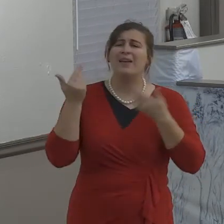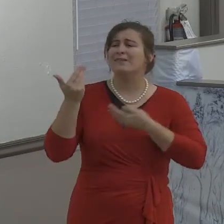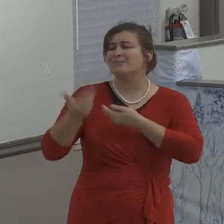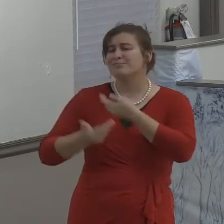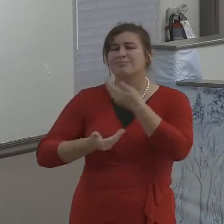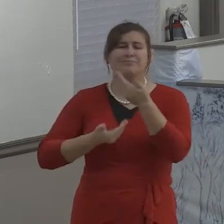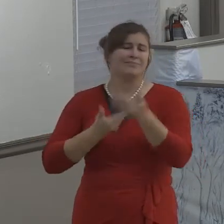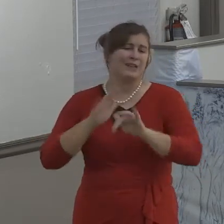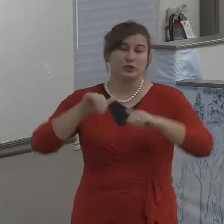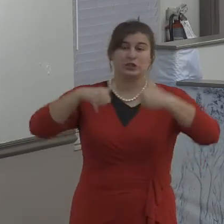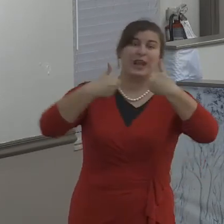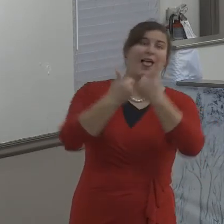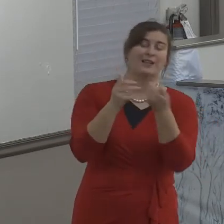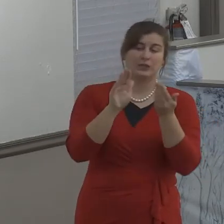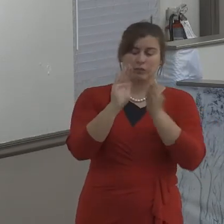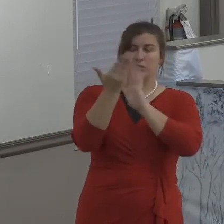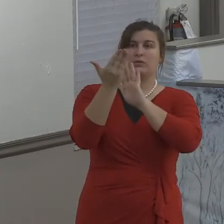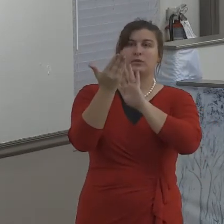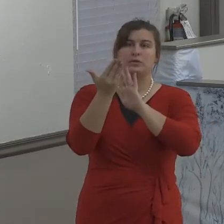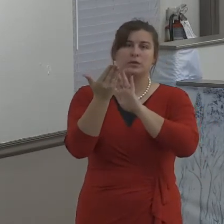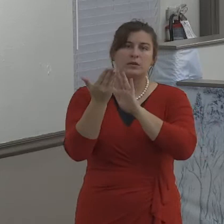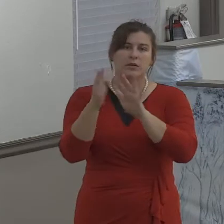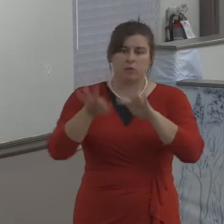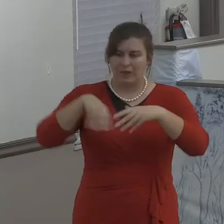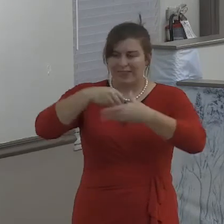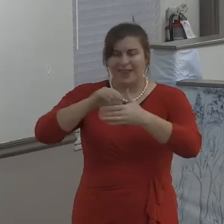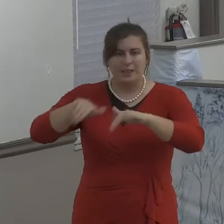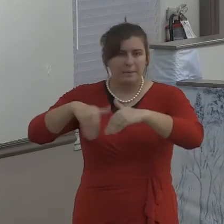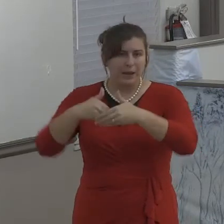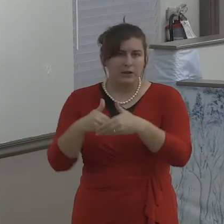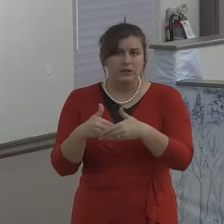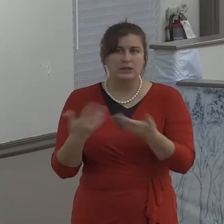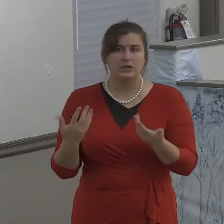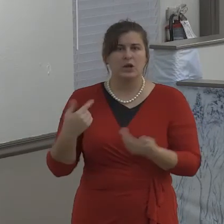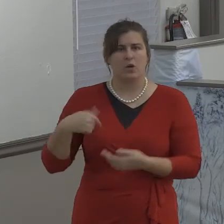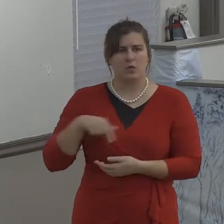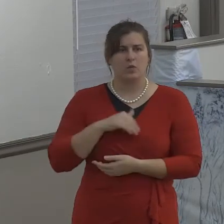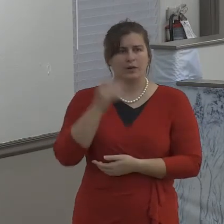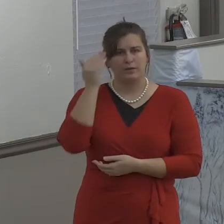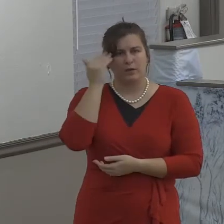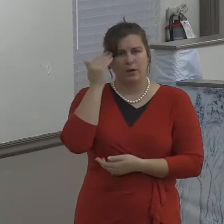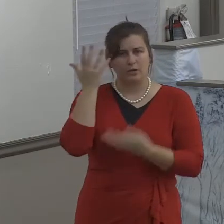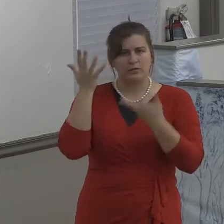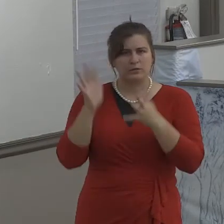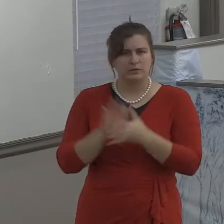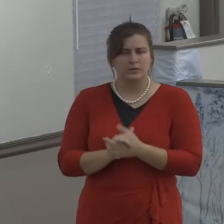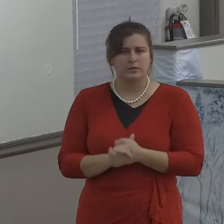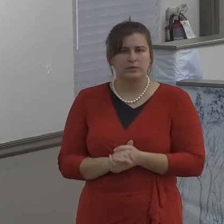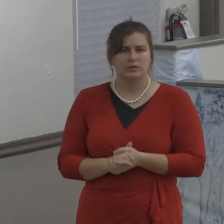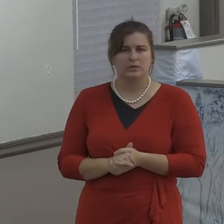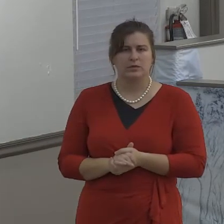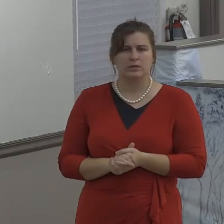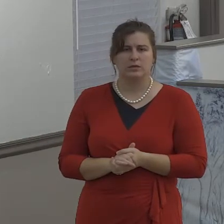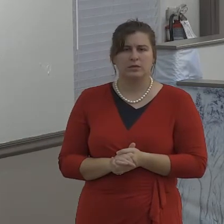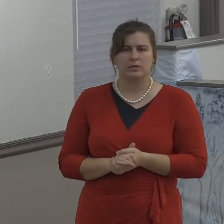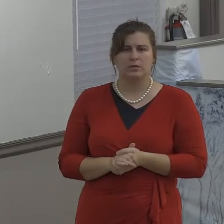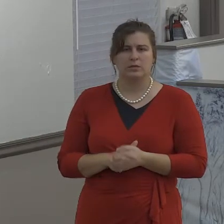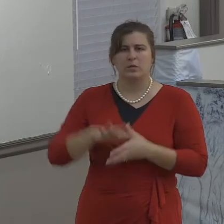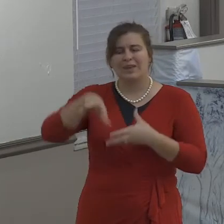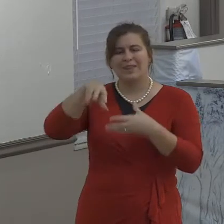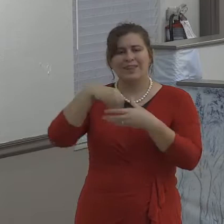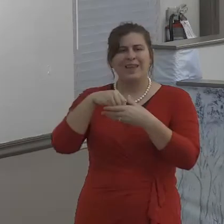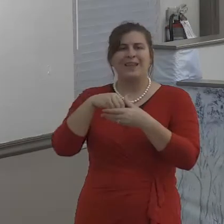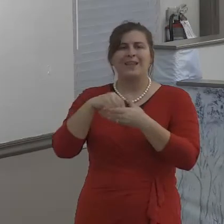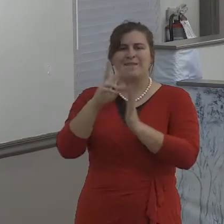People sometimes have irritating habits. I know that doesn't exist here, but I mean, I'm, I'm